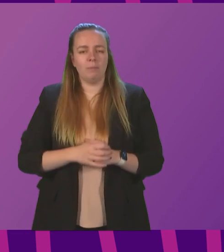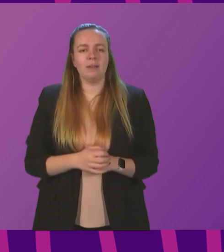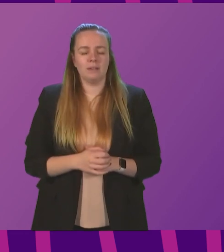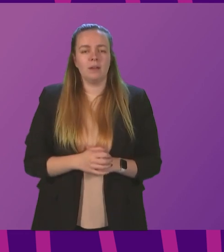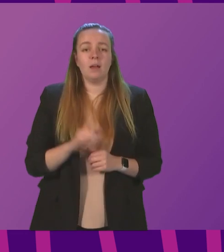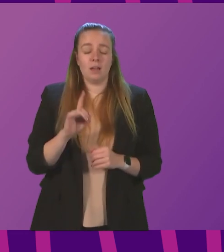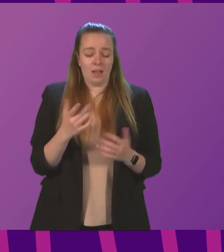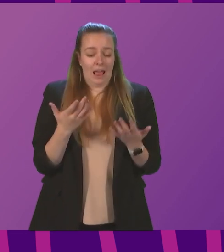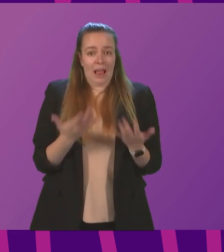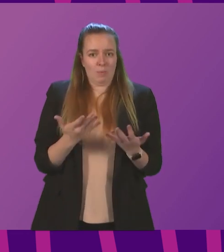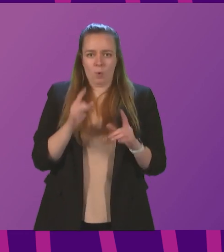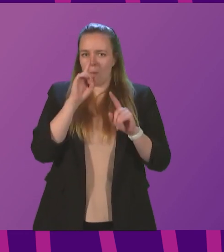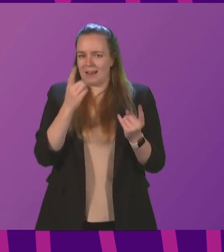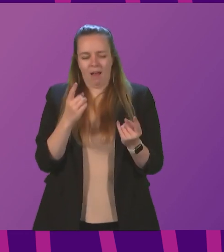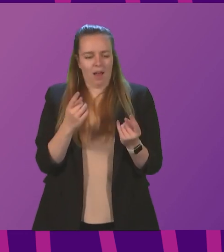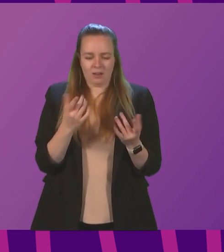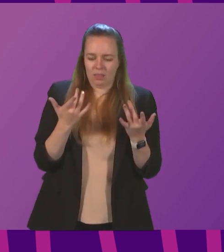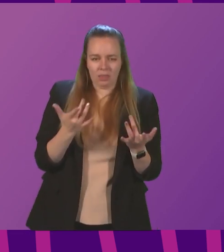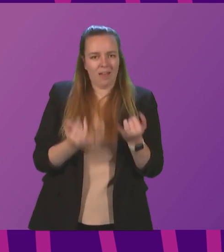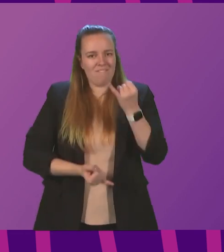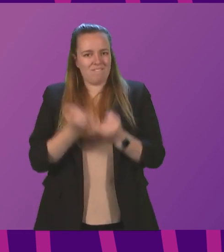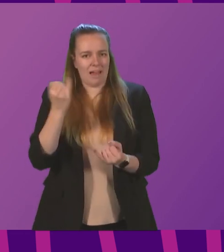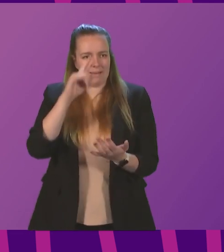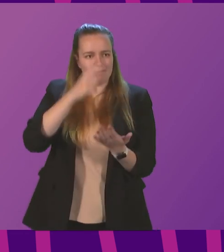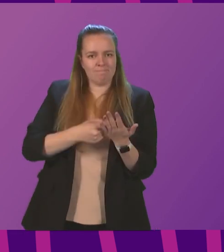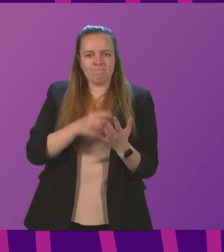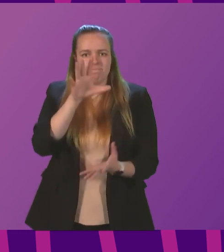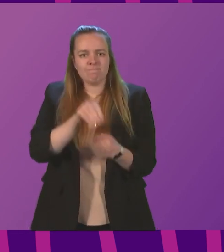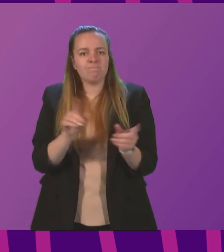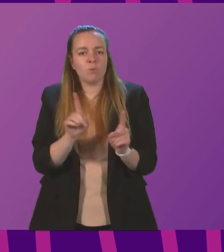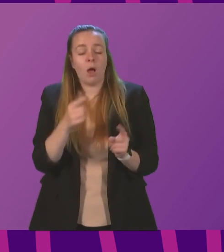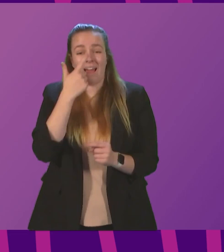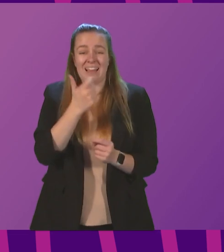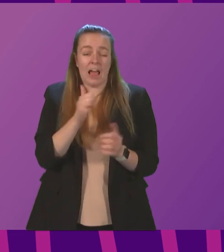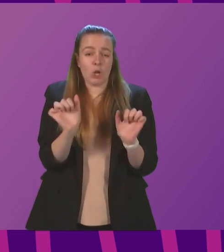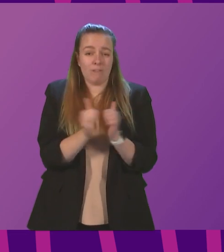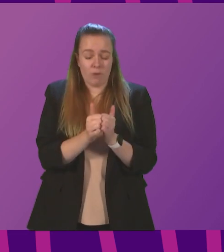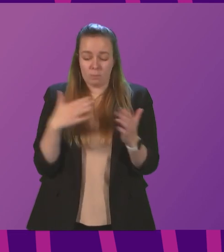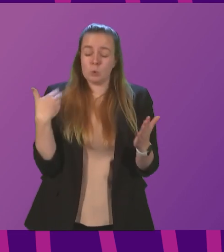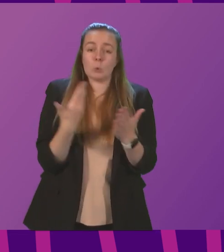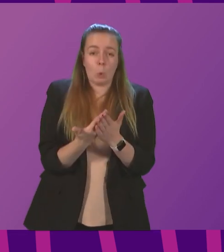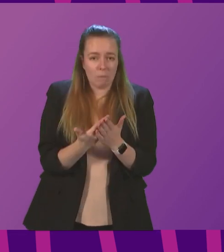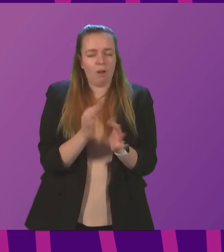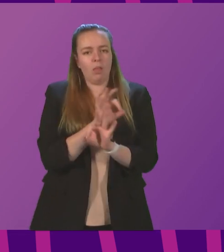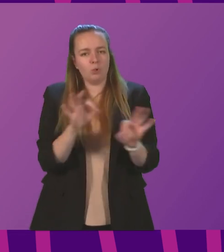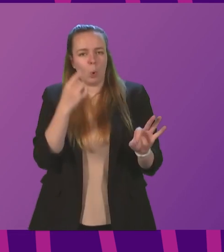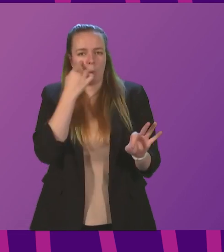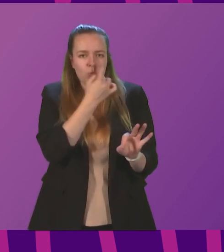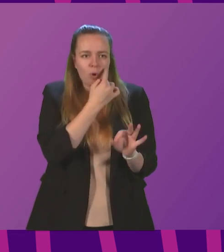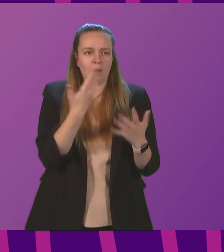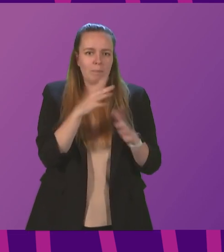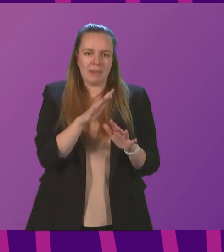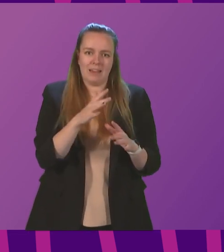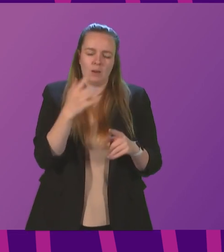while we cannot yet draw final conclusions, I can confirm now that there is no sign so far of any significant spike